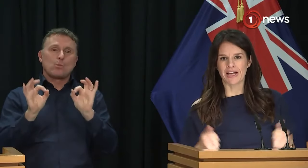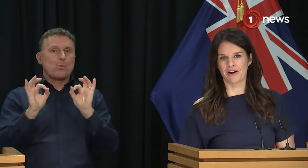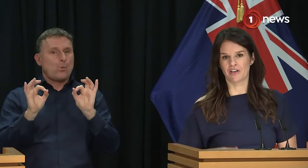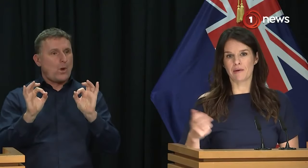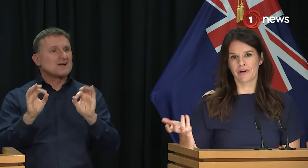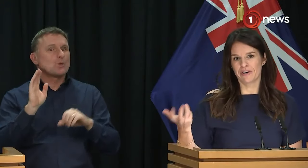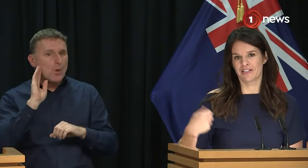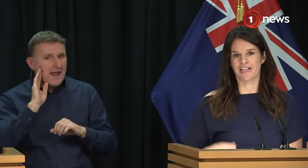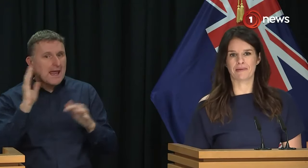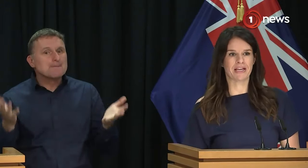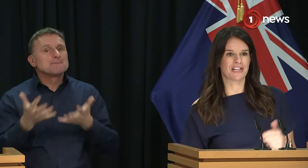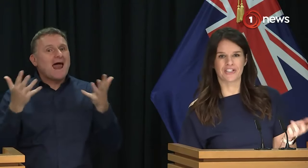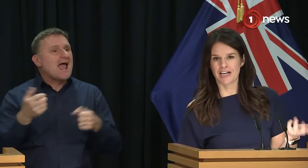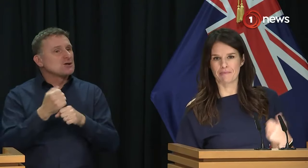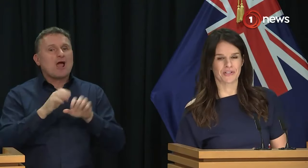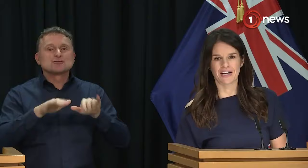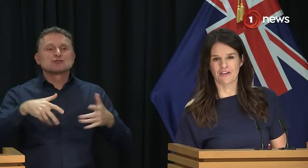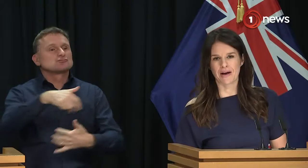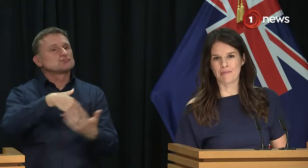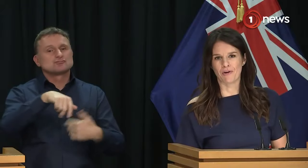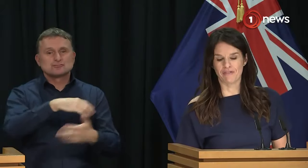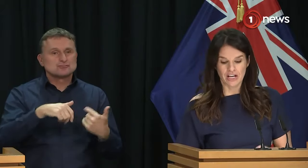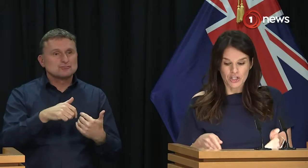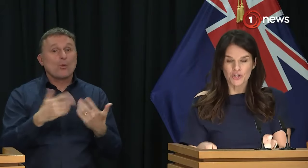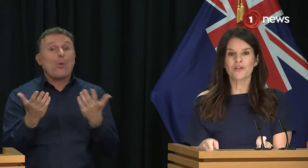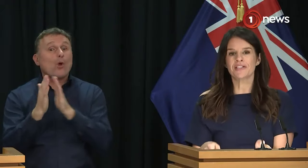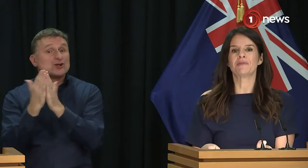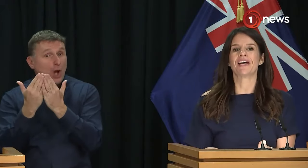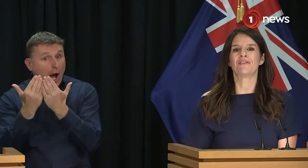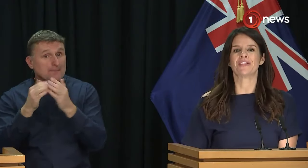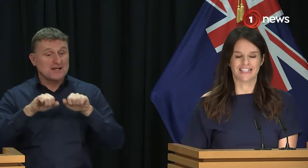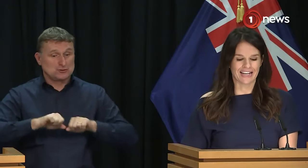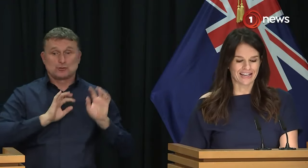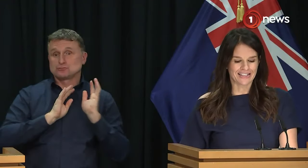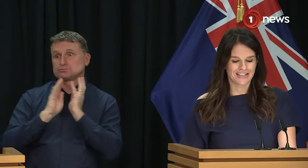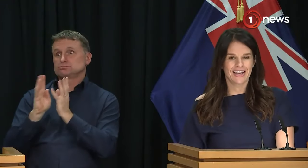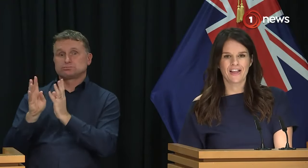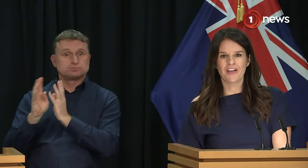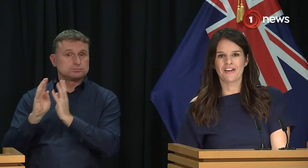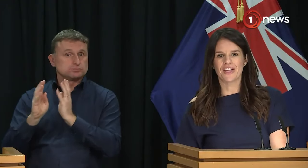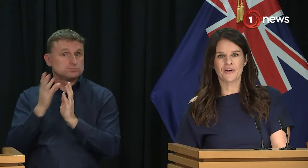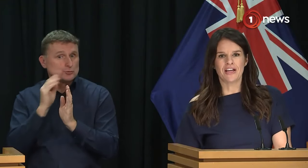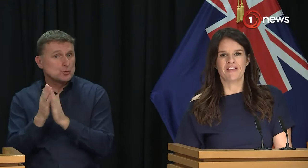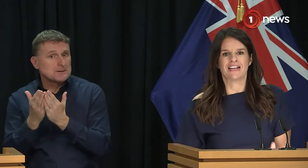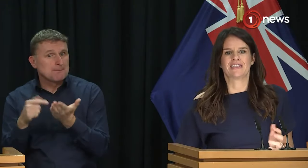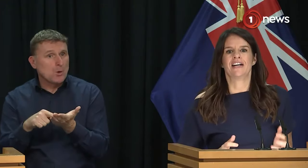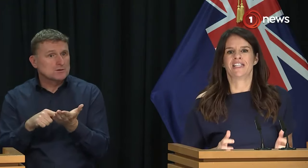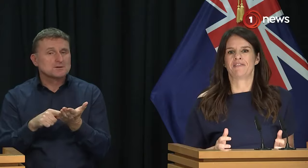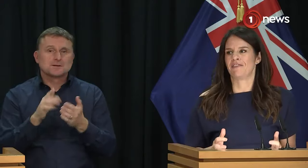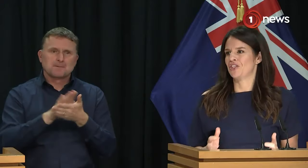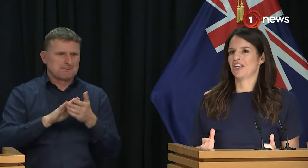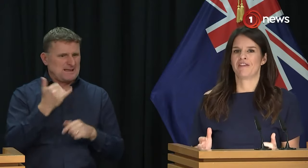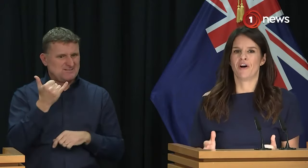noise in the playground. Librarians are telling me kids are taking books out of the library more often. Students themselves are telling us that they don't have the